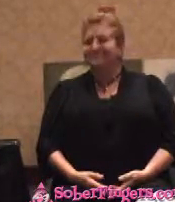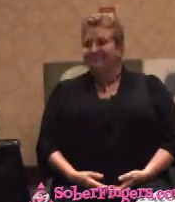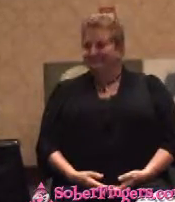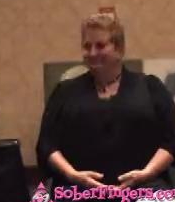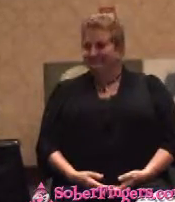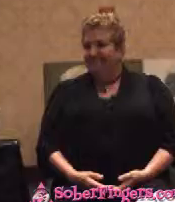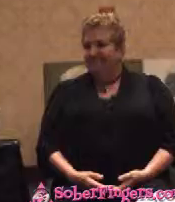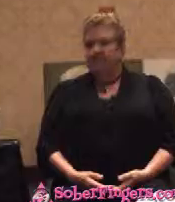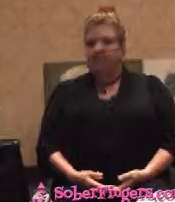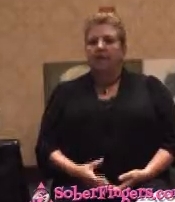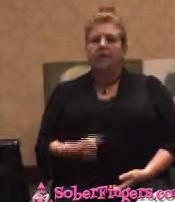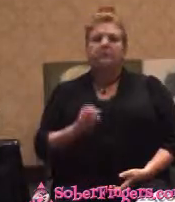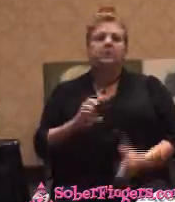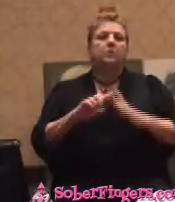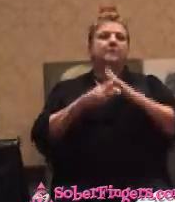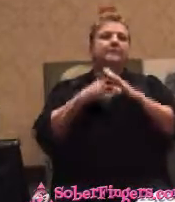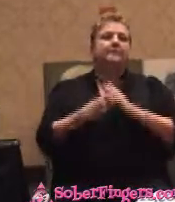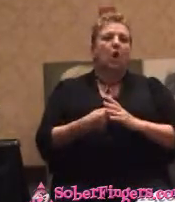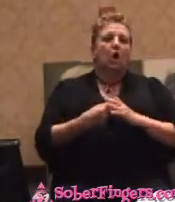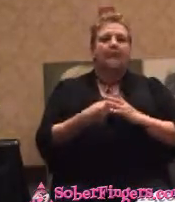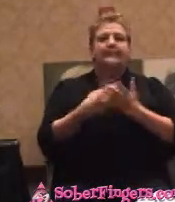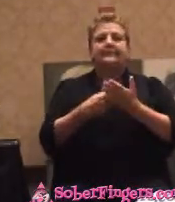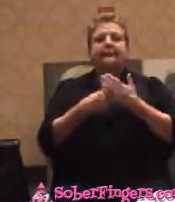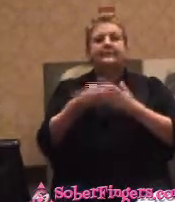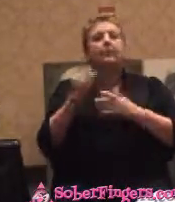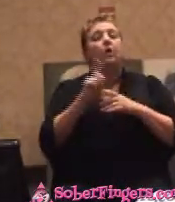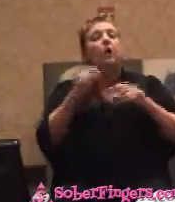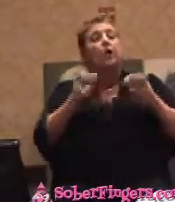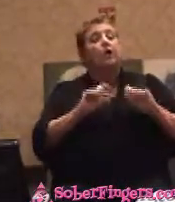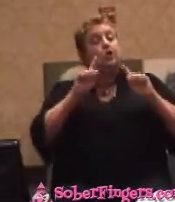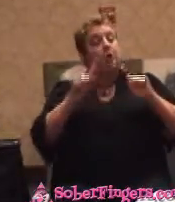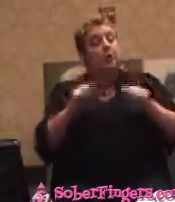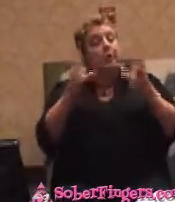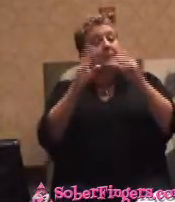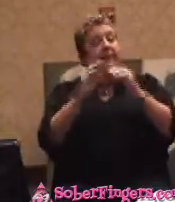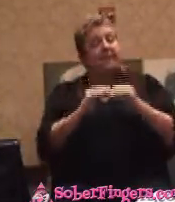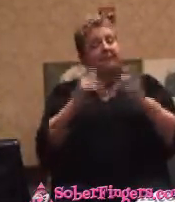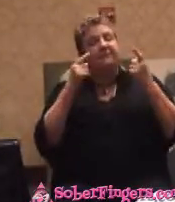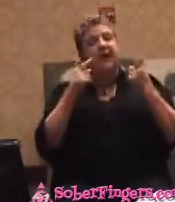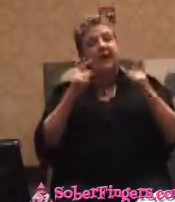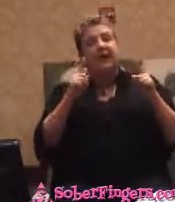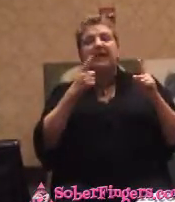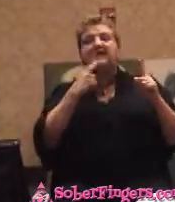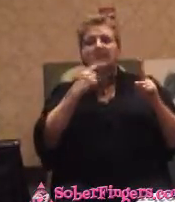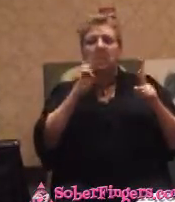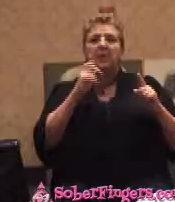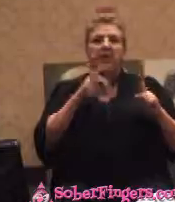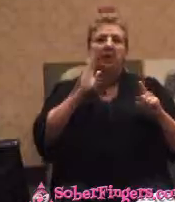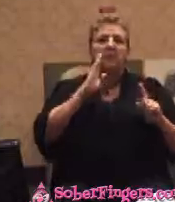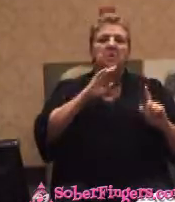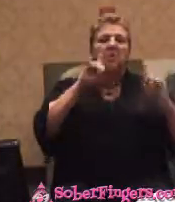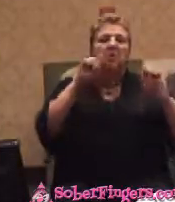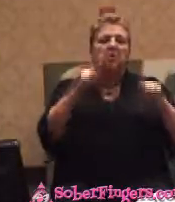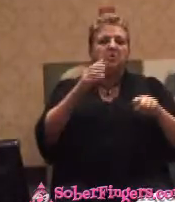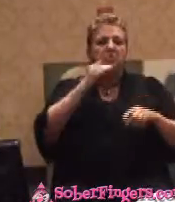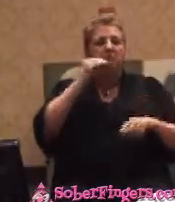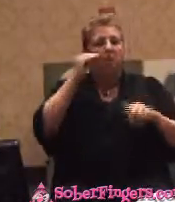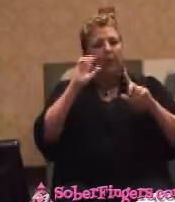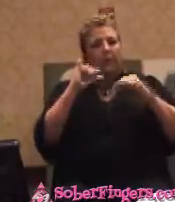So we began to discuss where I might go. And I finally agreed to go to a little home group. And that led me to the group where I got